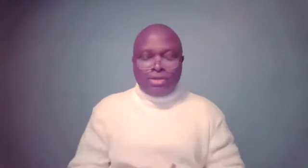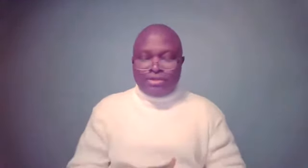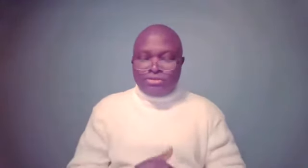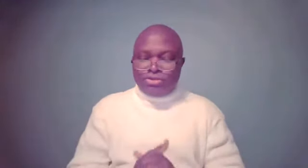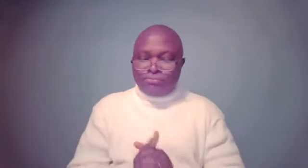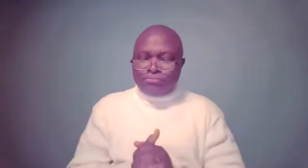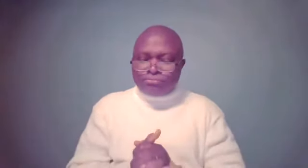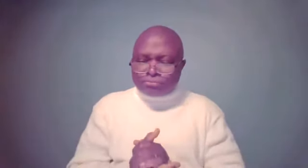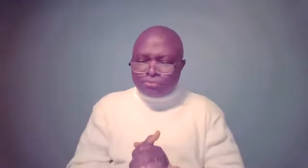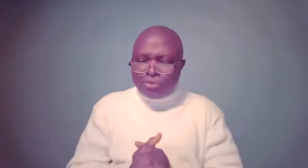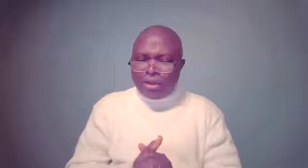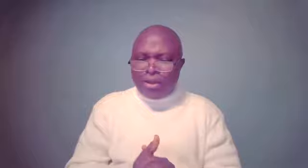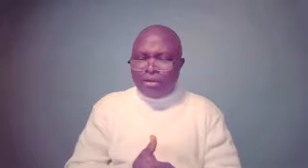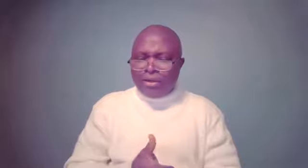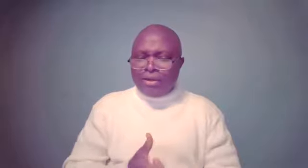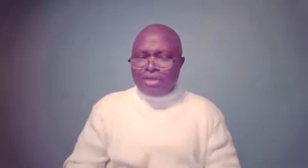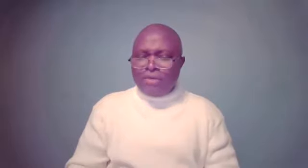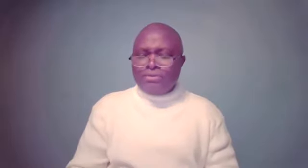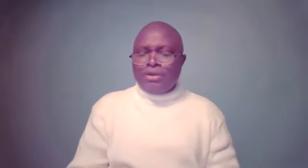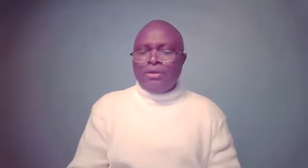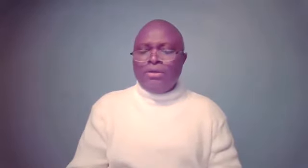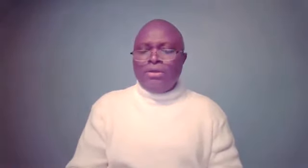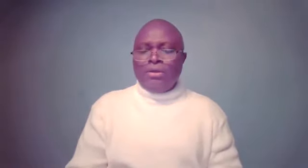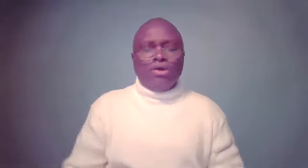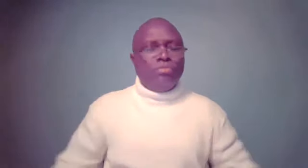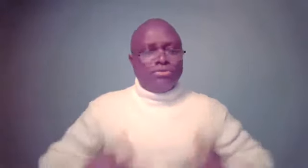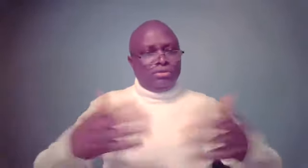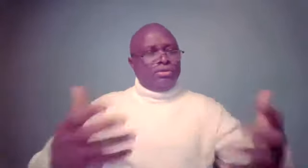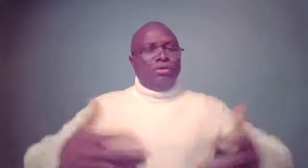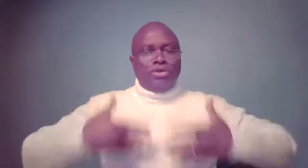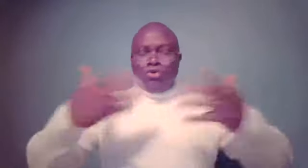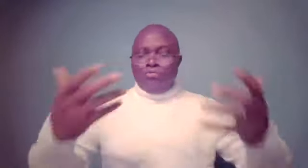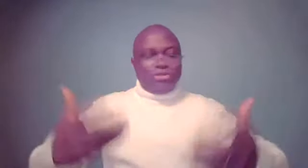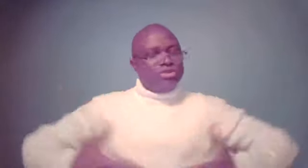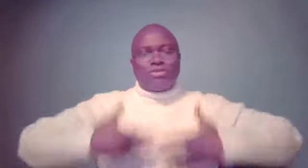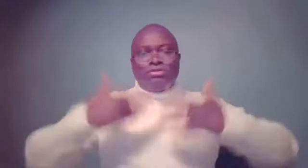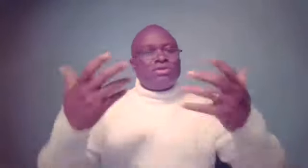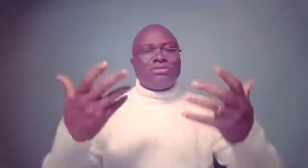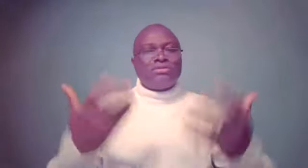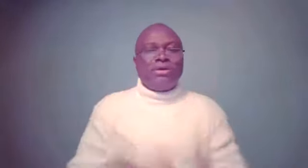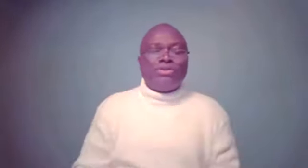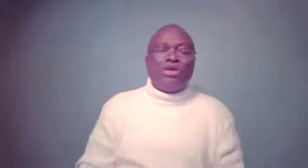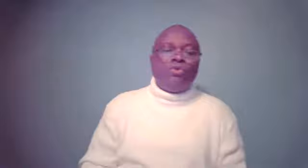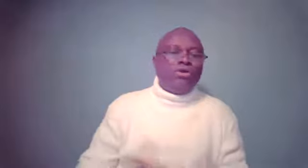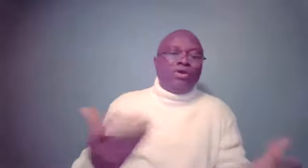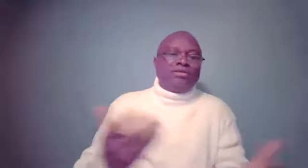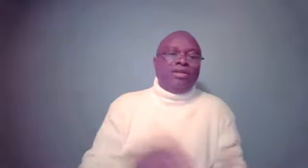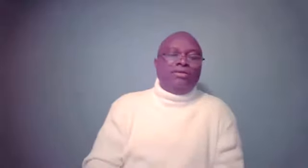under his teaching. As I was coming, you know, he told me, just, just share what the Lord has laid